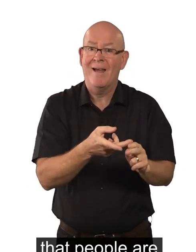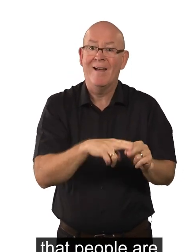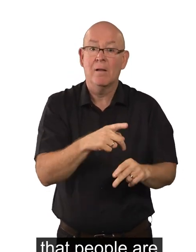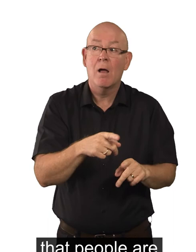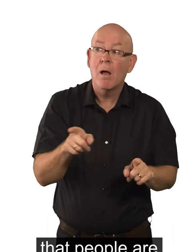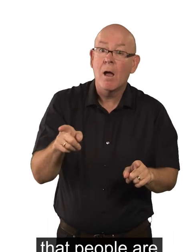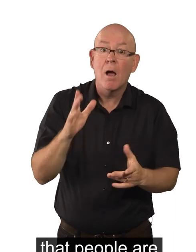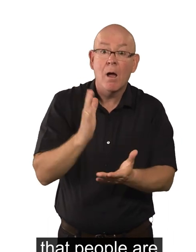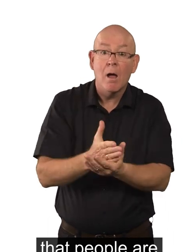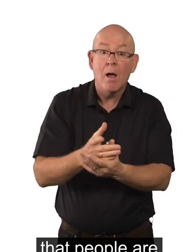unfairly.